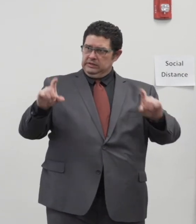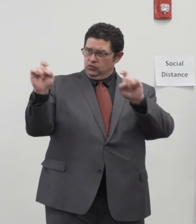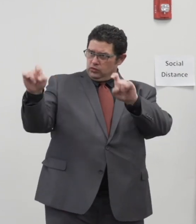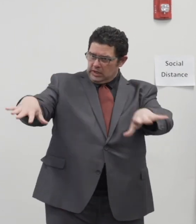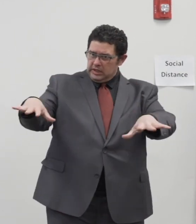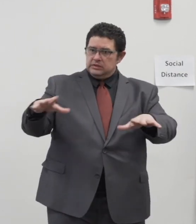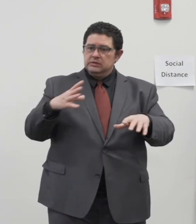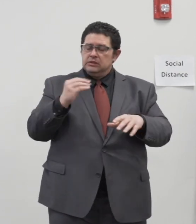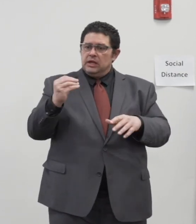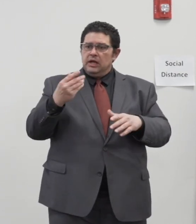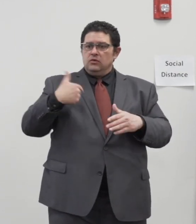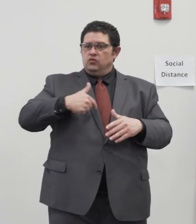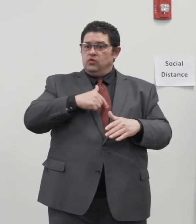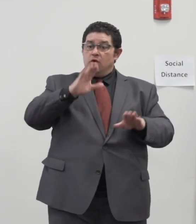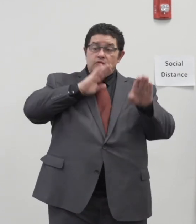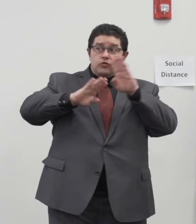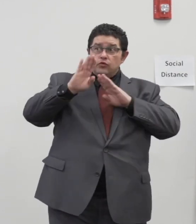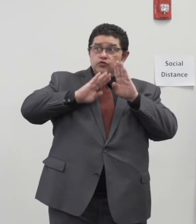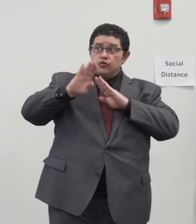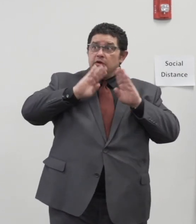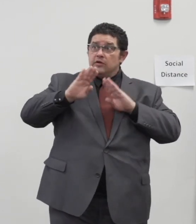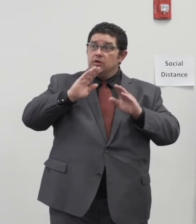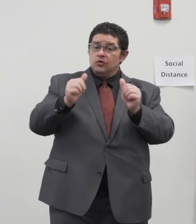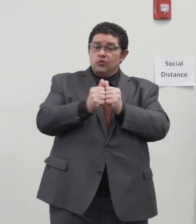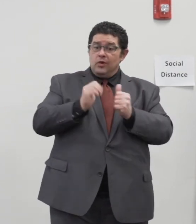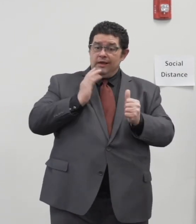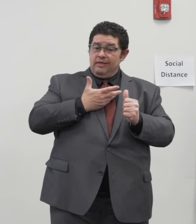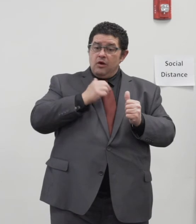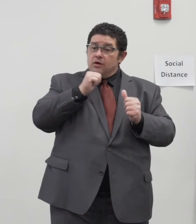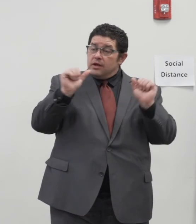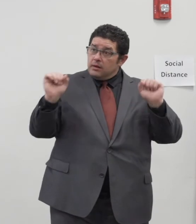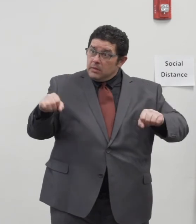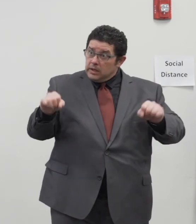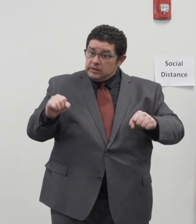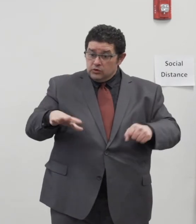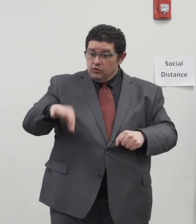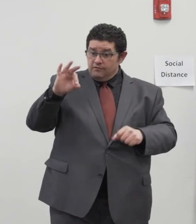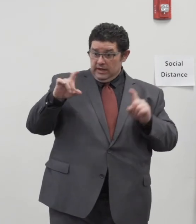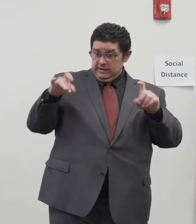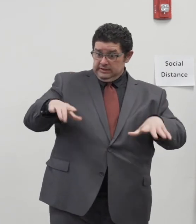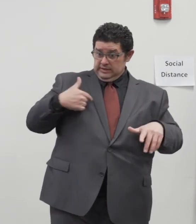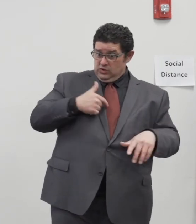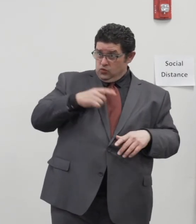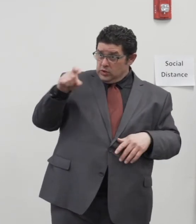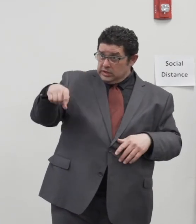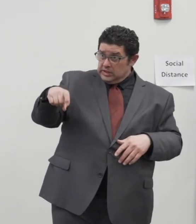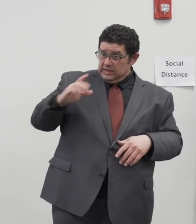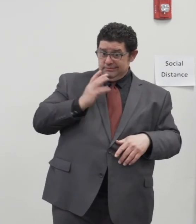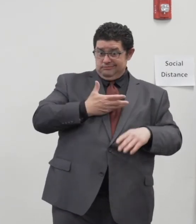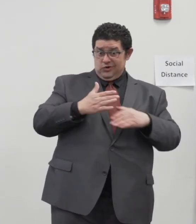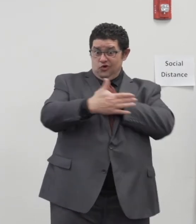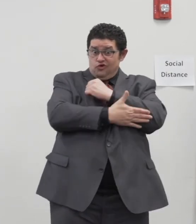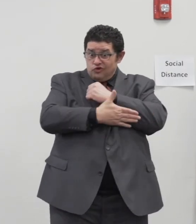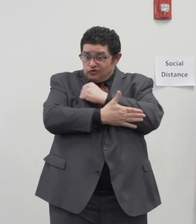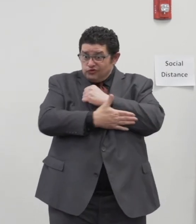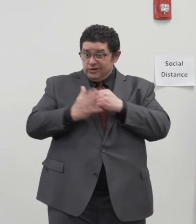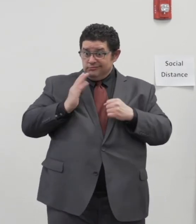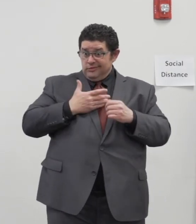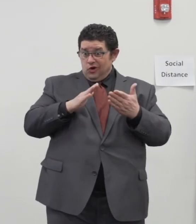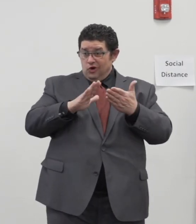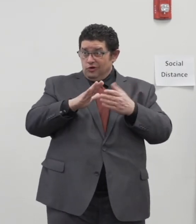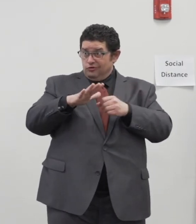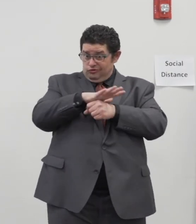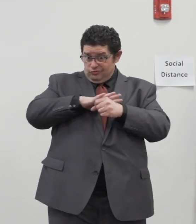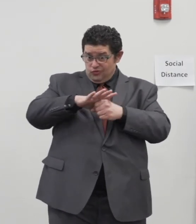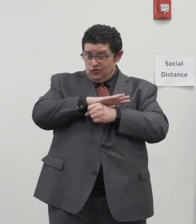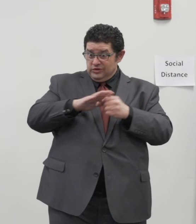all extraordinarily frustrated with our inability to find tests that we need in our country and our community is